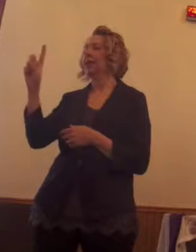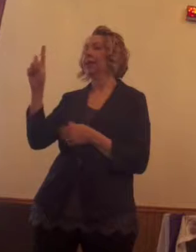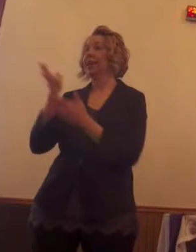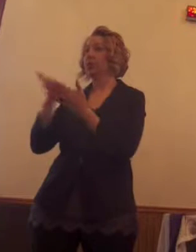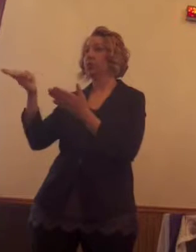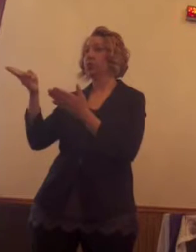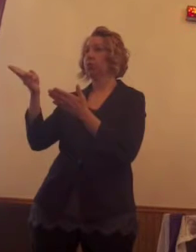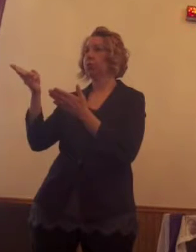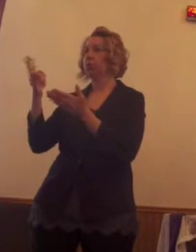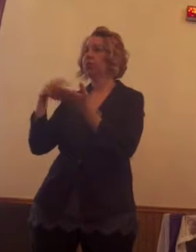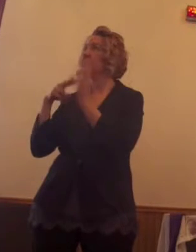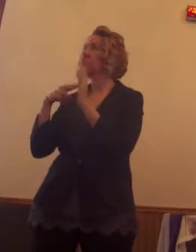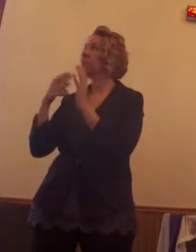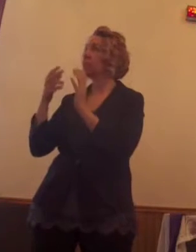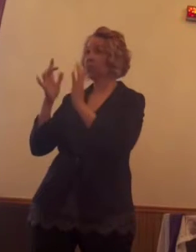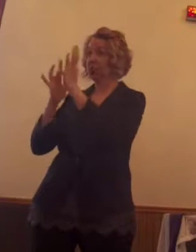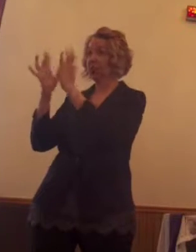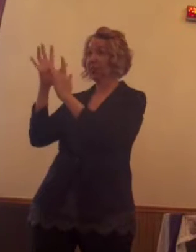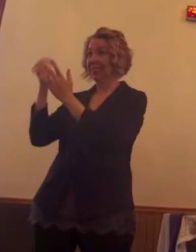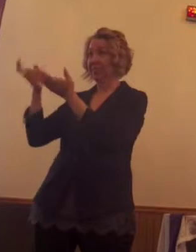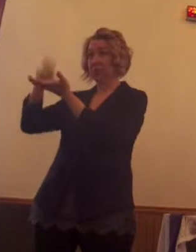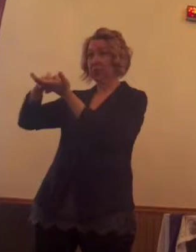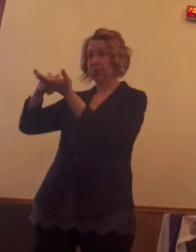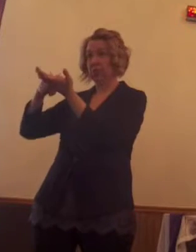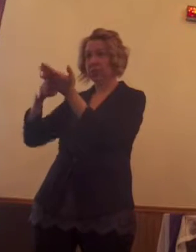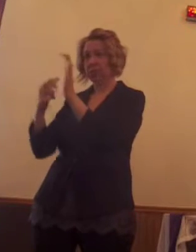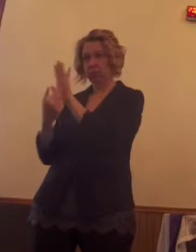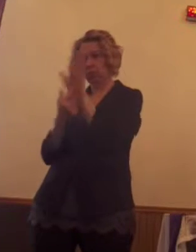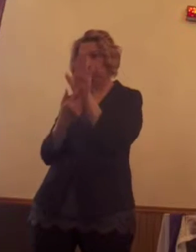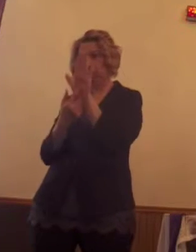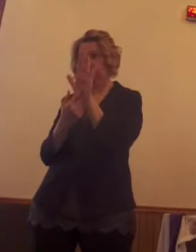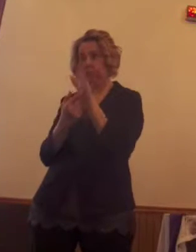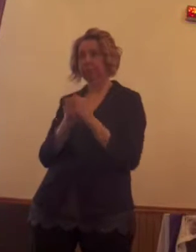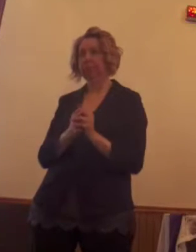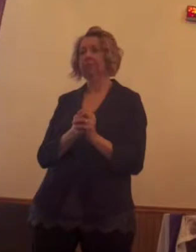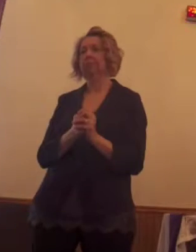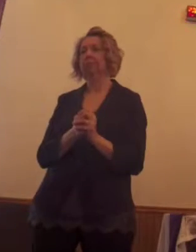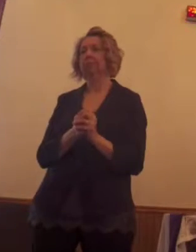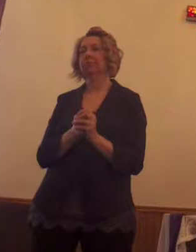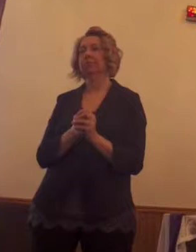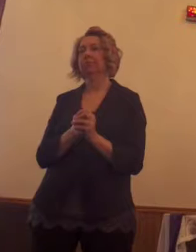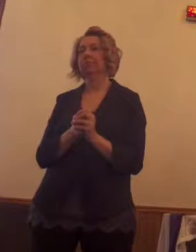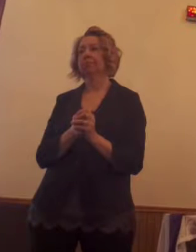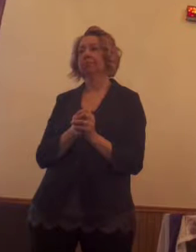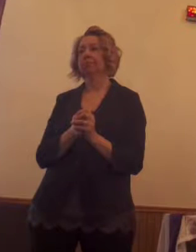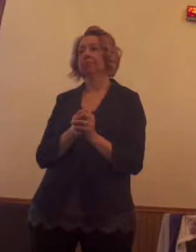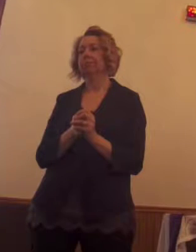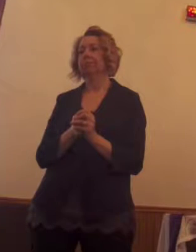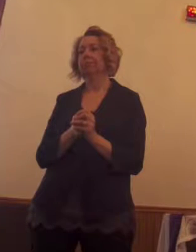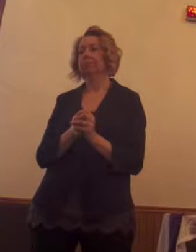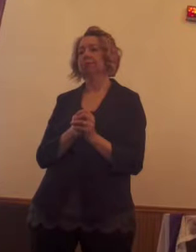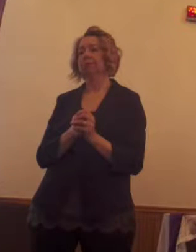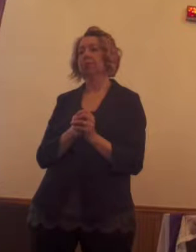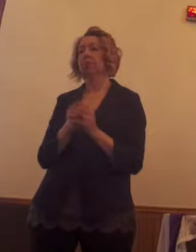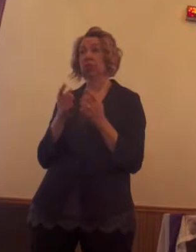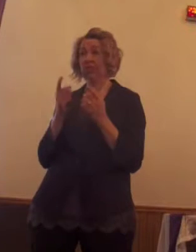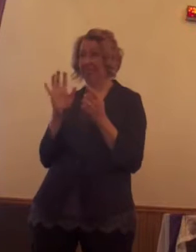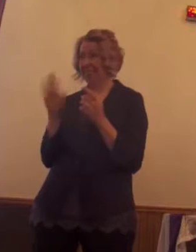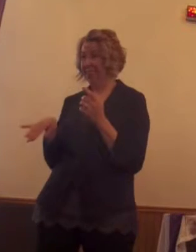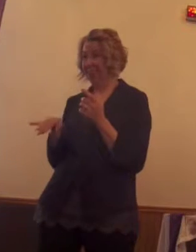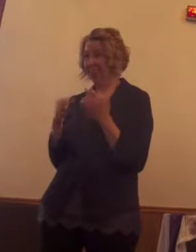Revealing Resurrection. I just have to pause after that Naked Truth part. But during this